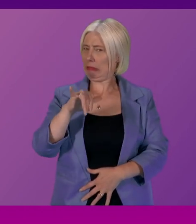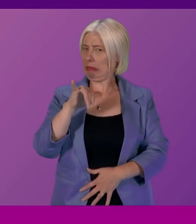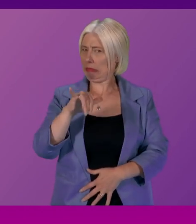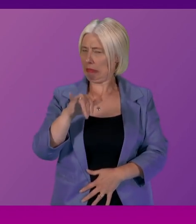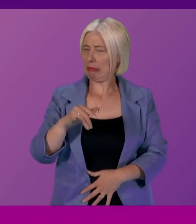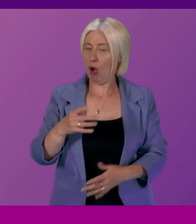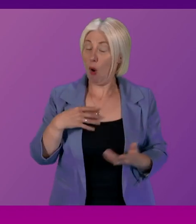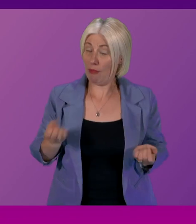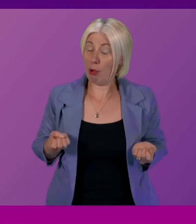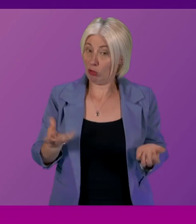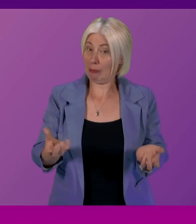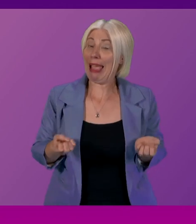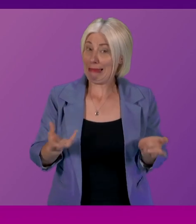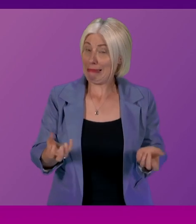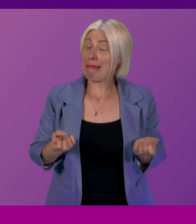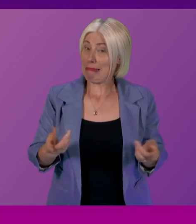that they